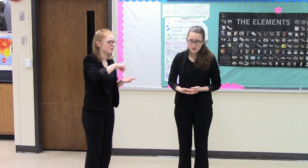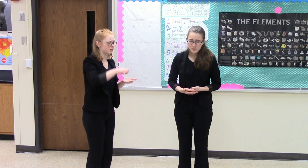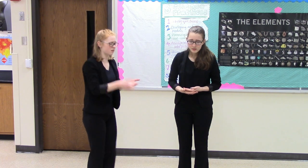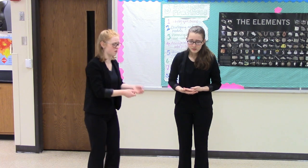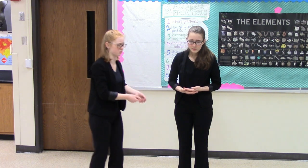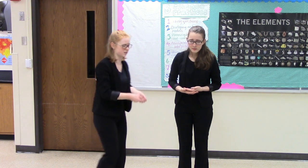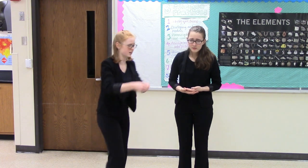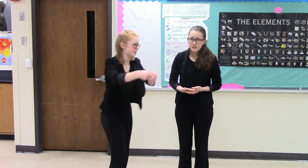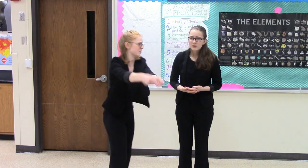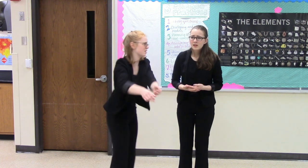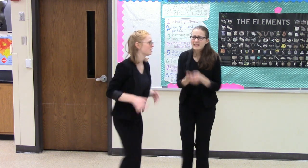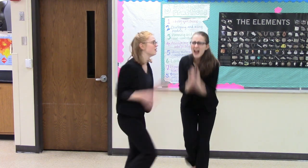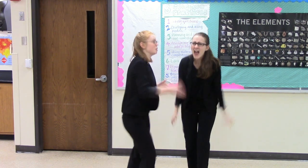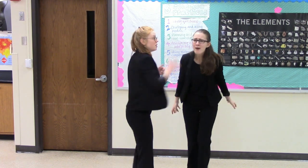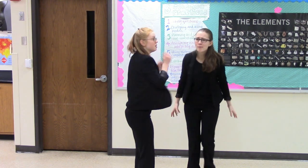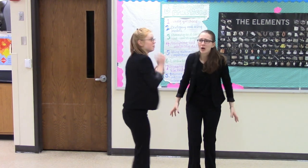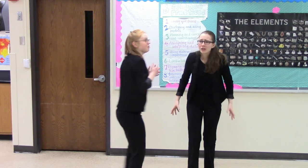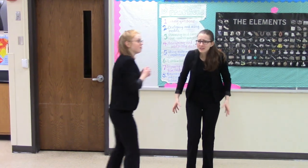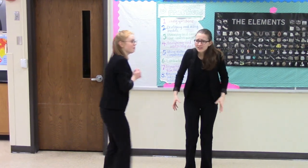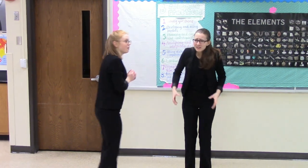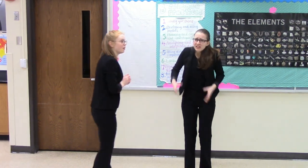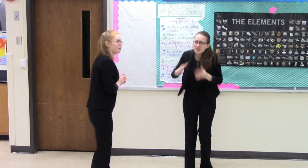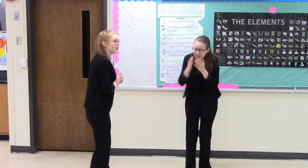Oh, Stacy. It's Amber! Shh.